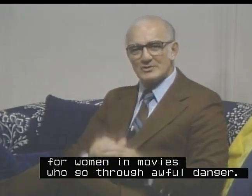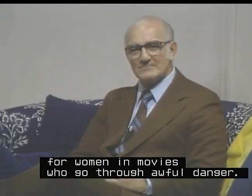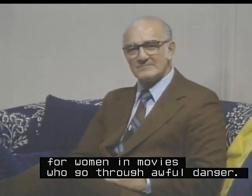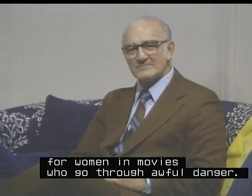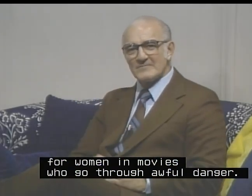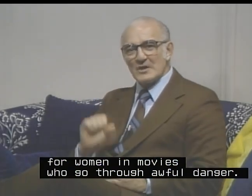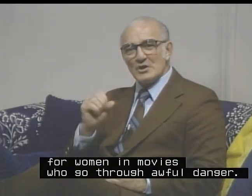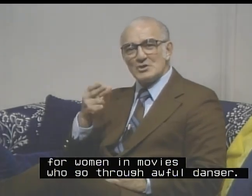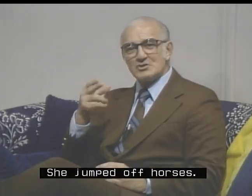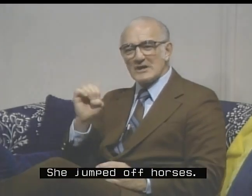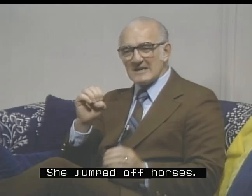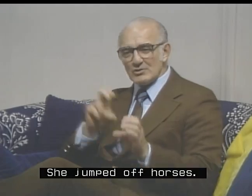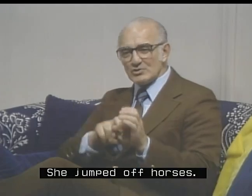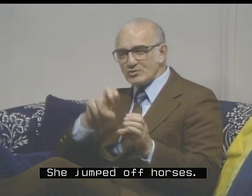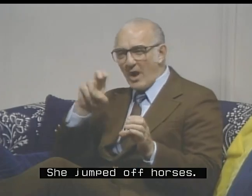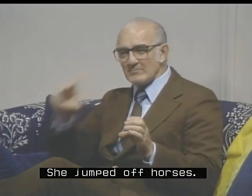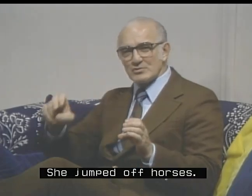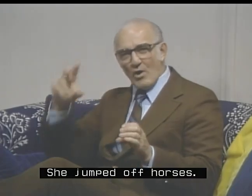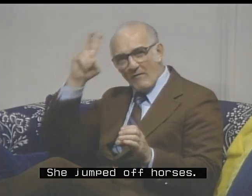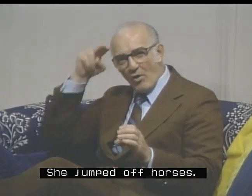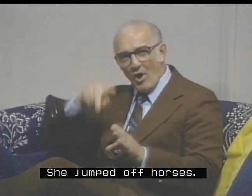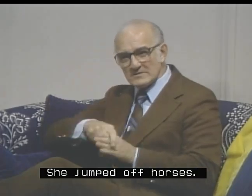She jumps off horses.